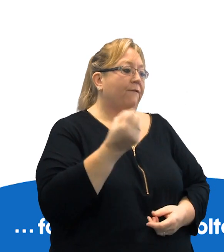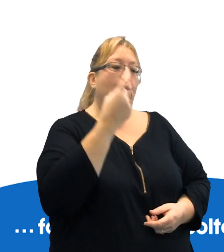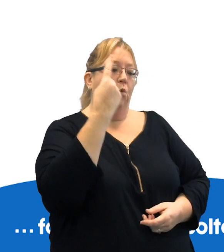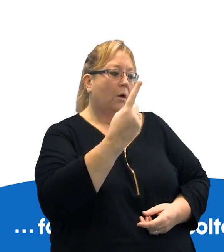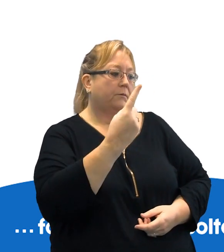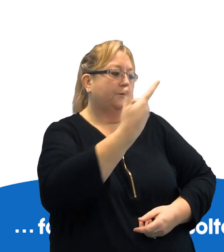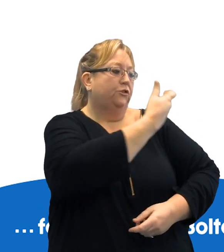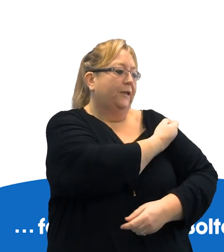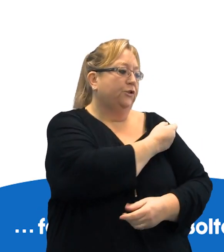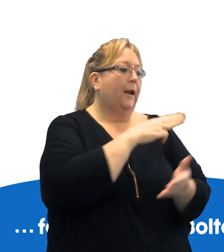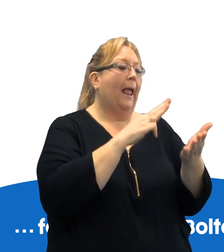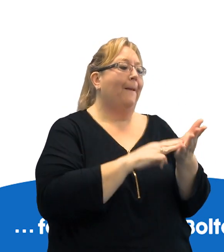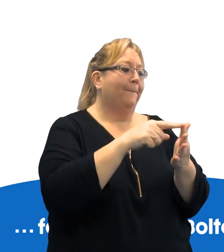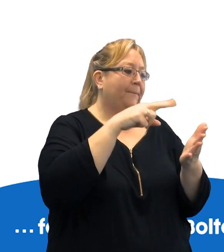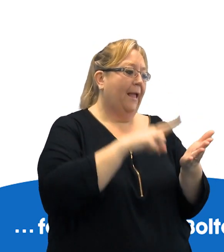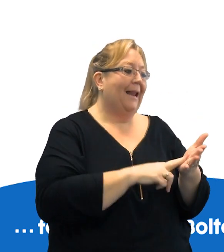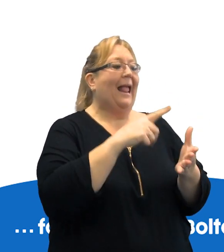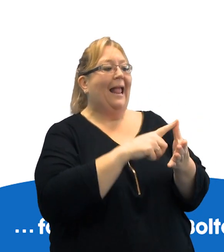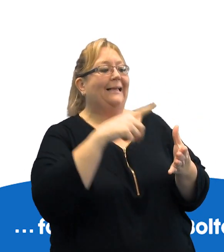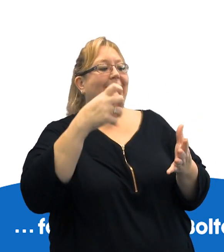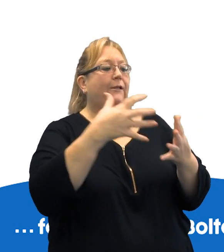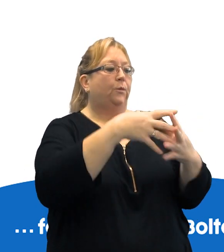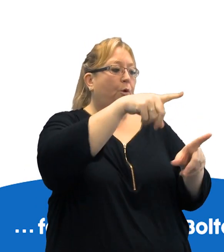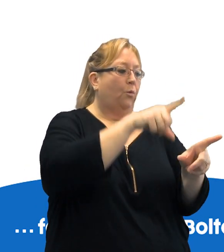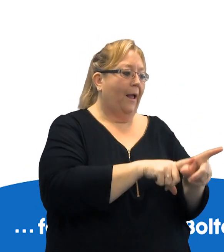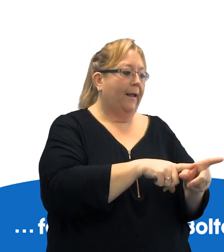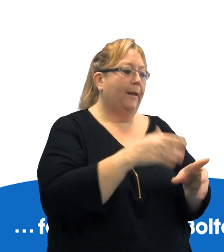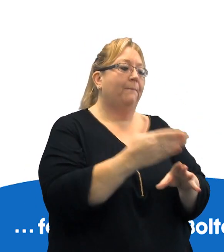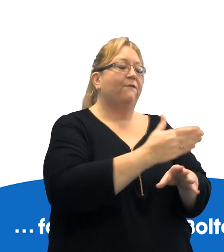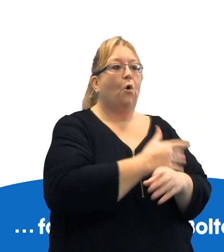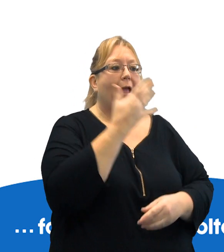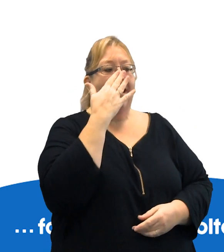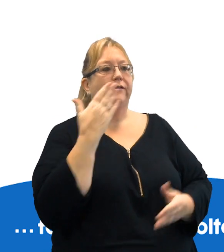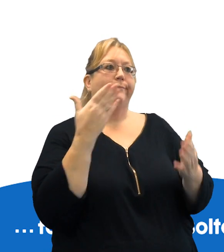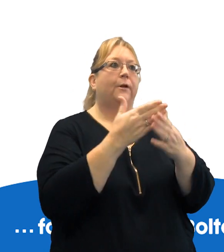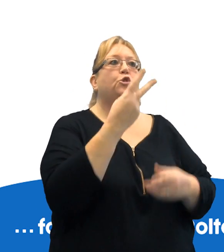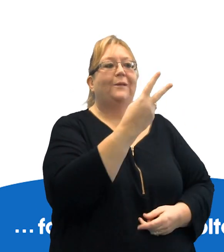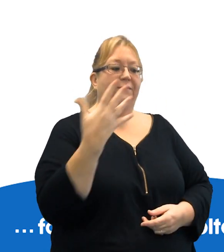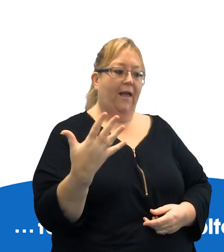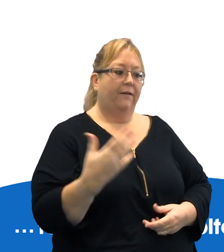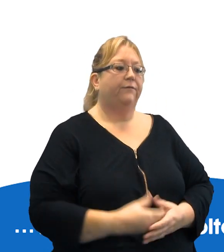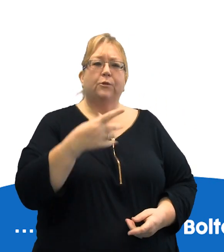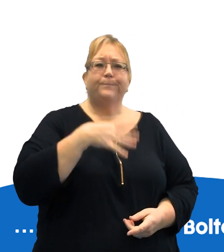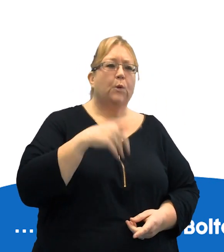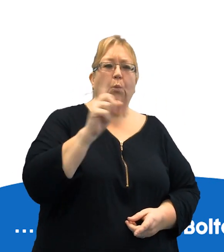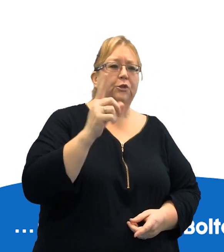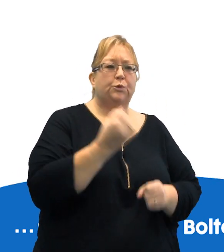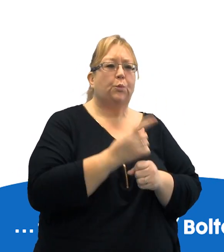to have one dose of Men A, C, W, Y vaccine before you reach 25 years of age. So what do you need to